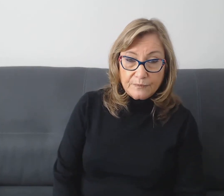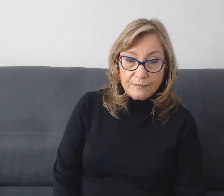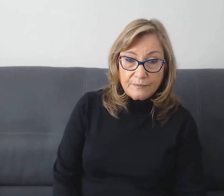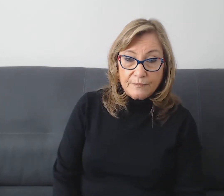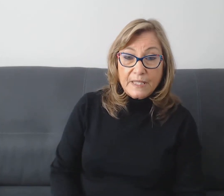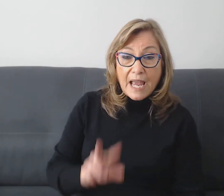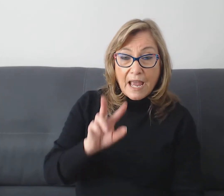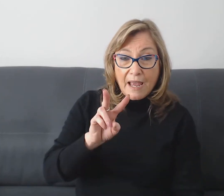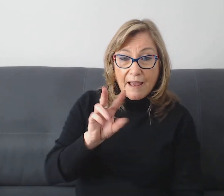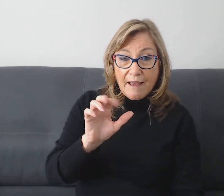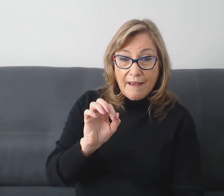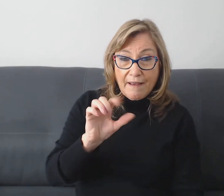Valentine's Day.